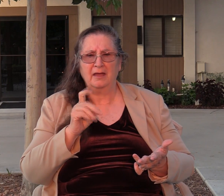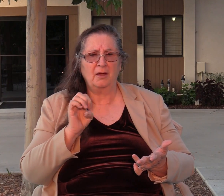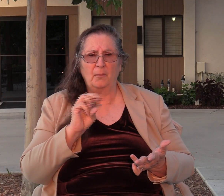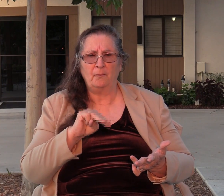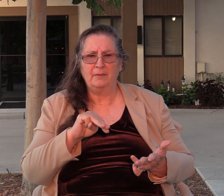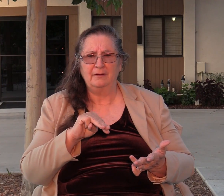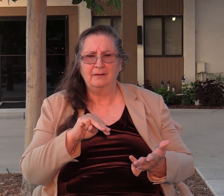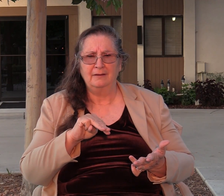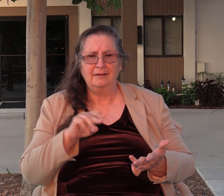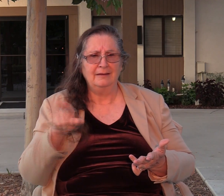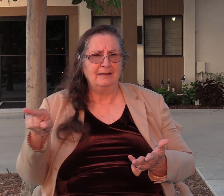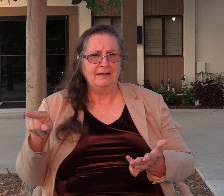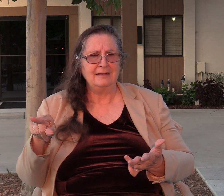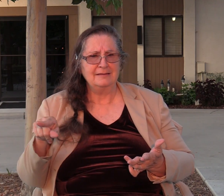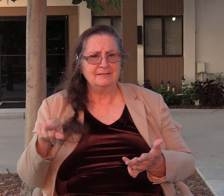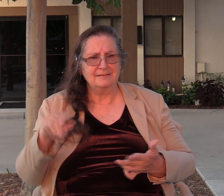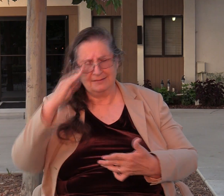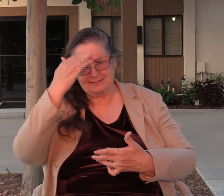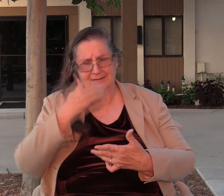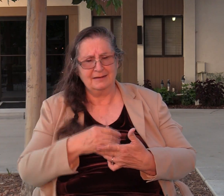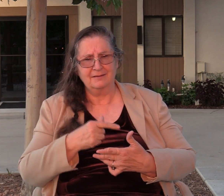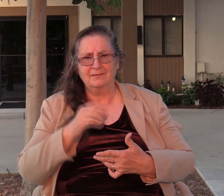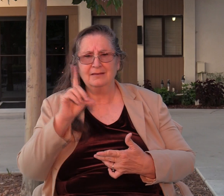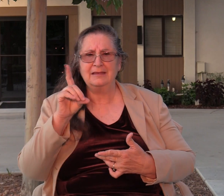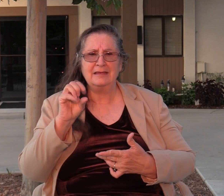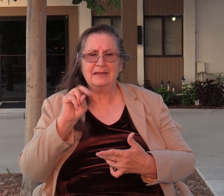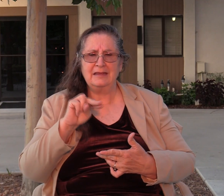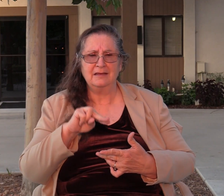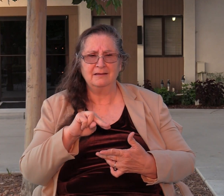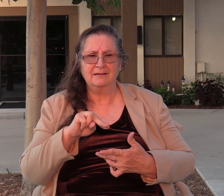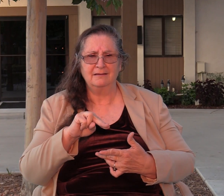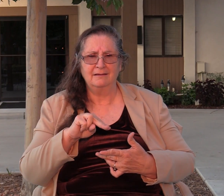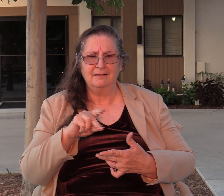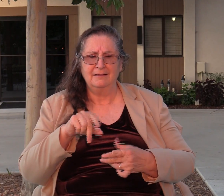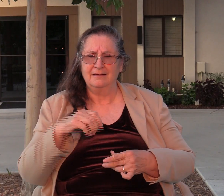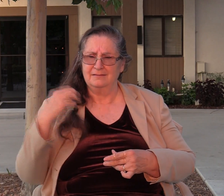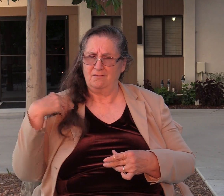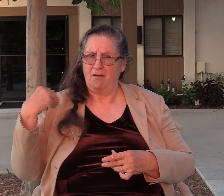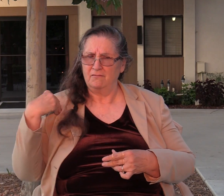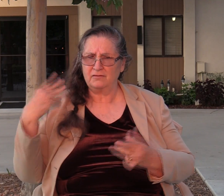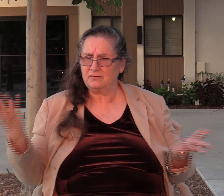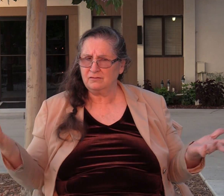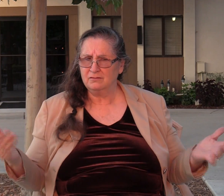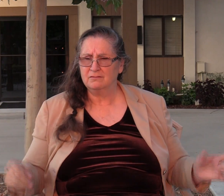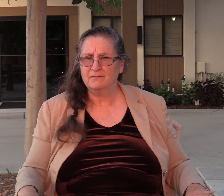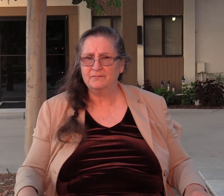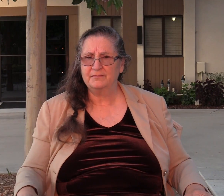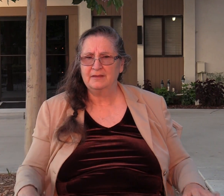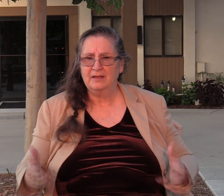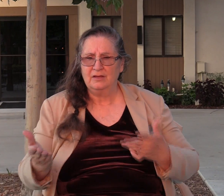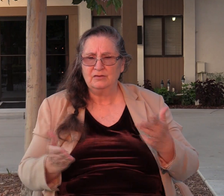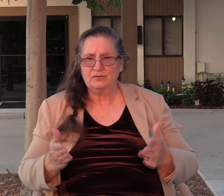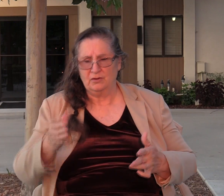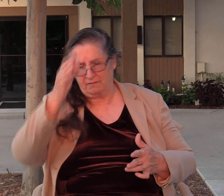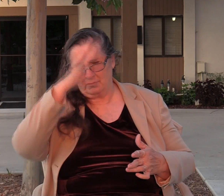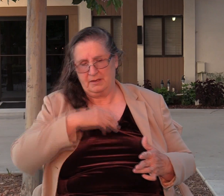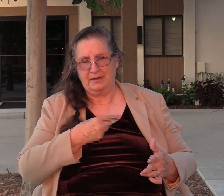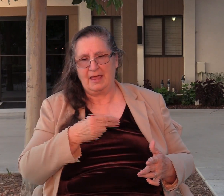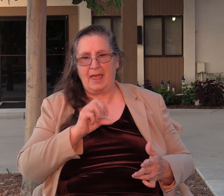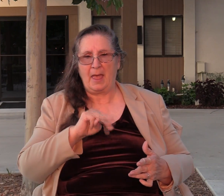not the son of Gideon and is not Zebal his officer? Serve the men of Hammer, the father of Shechem, but